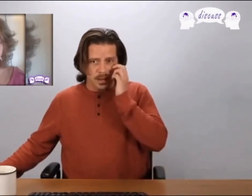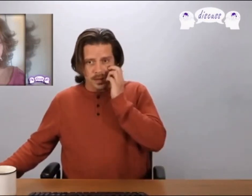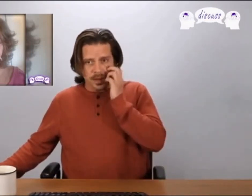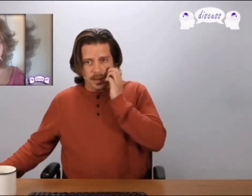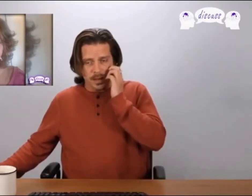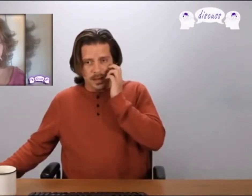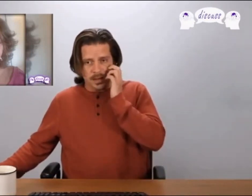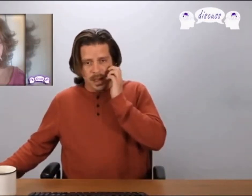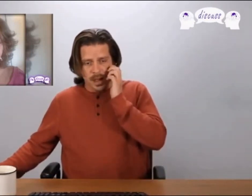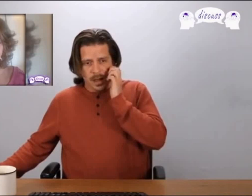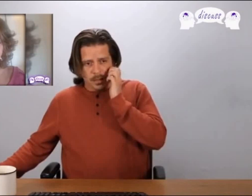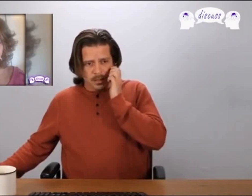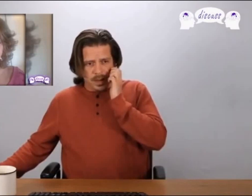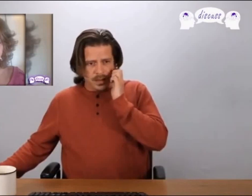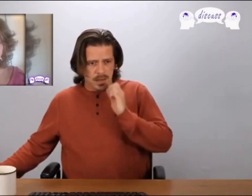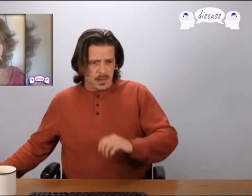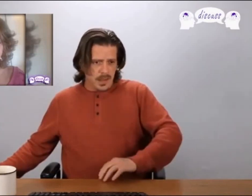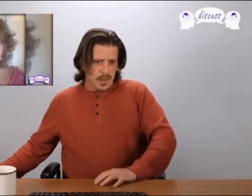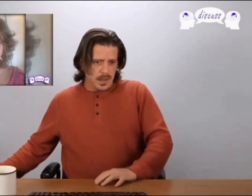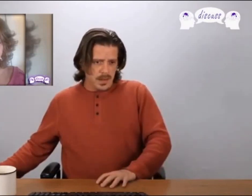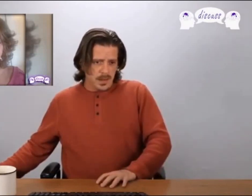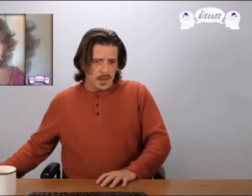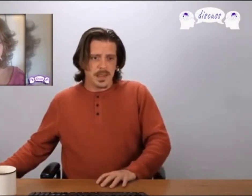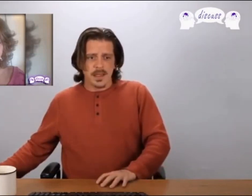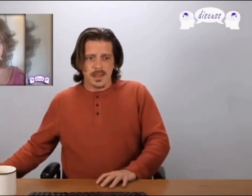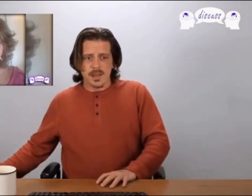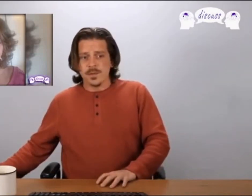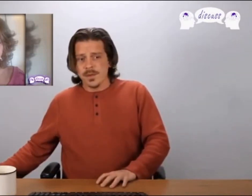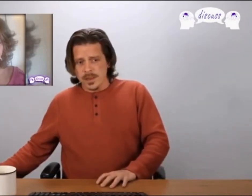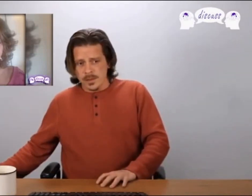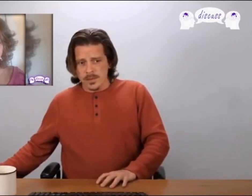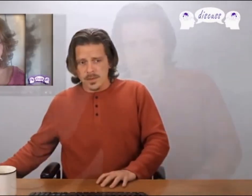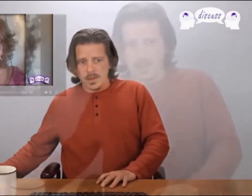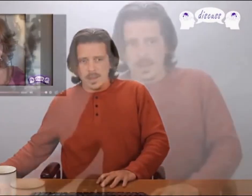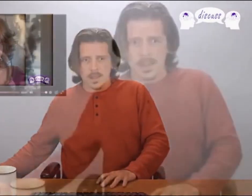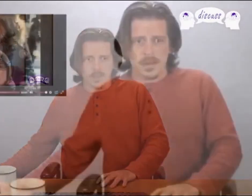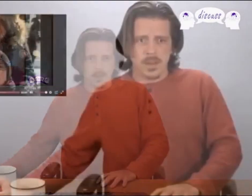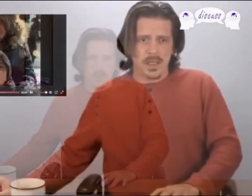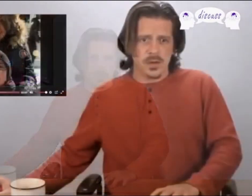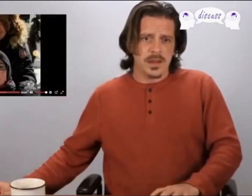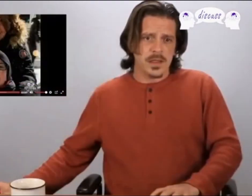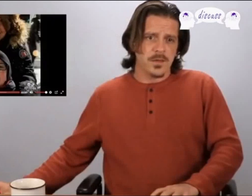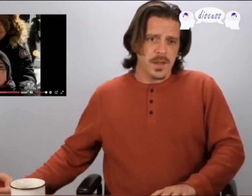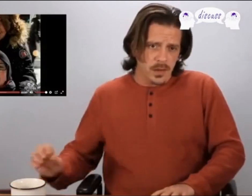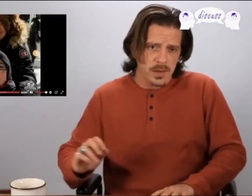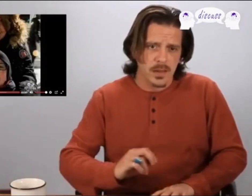that we're staying on this but another thing again is this video I did want to make sure this video was out